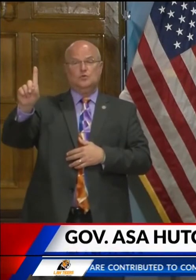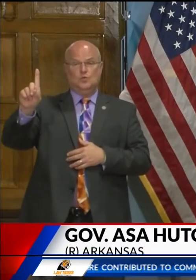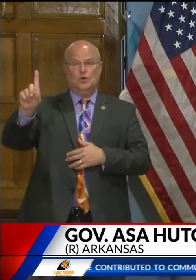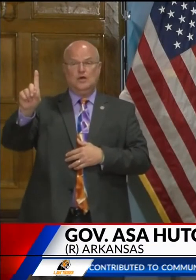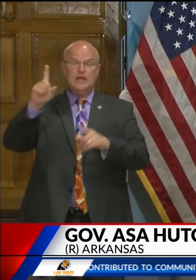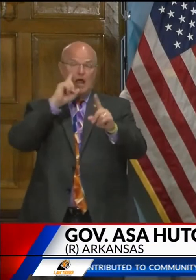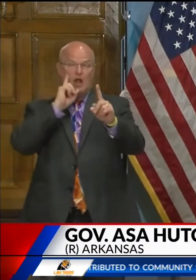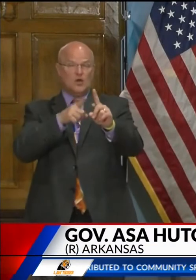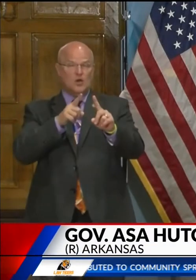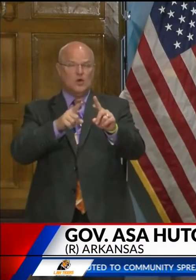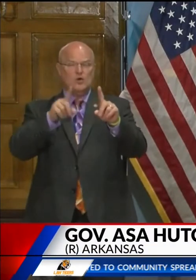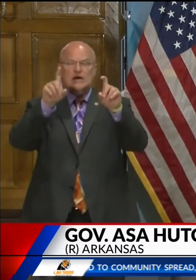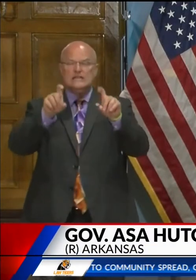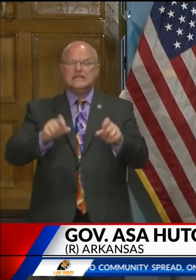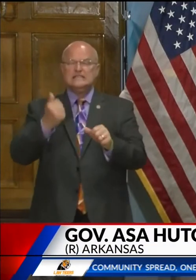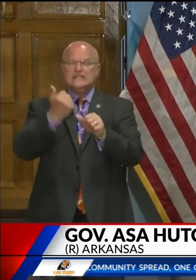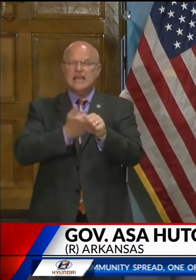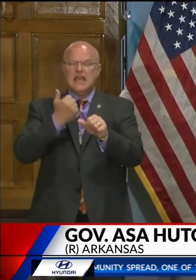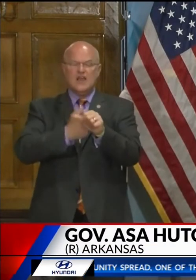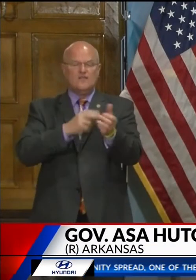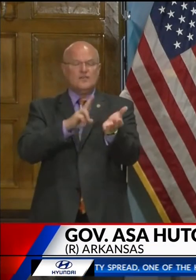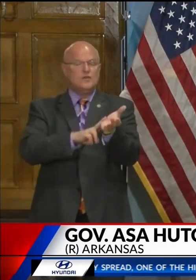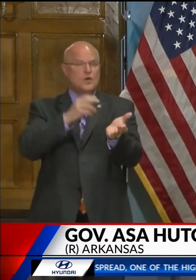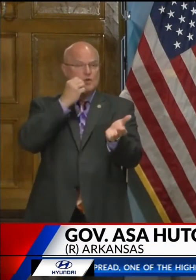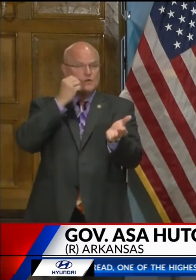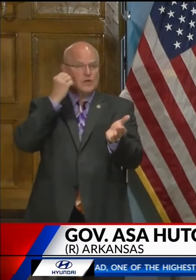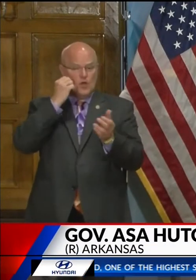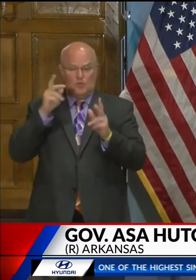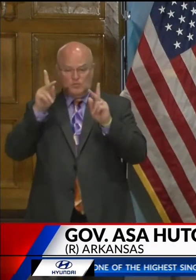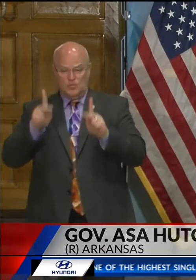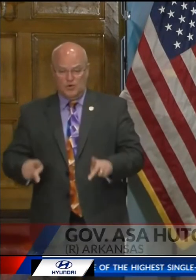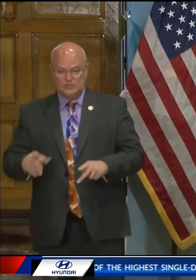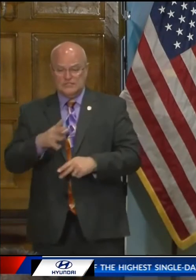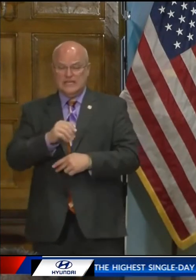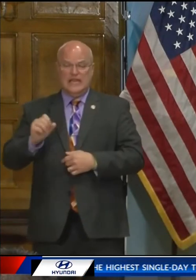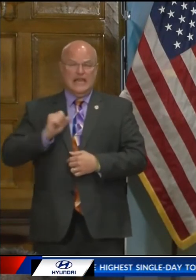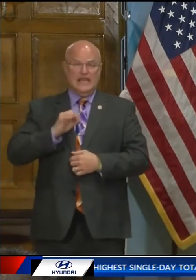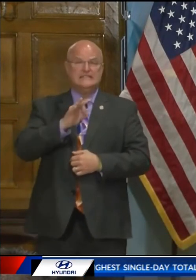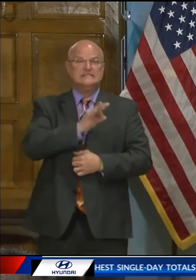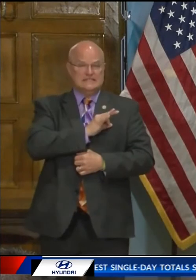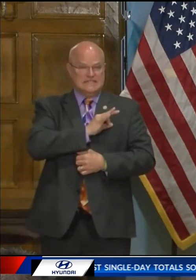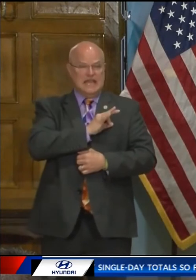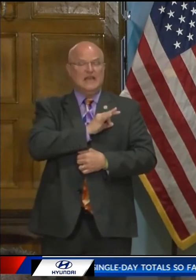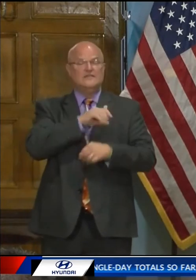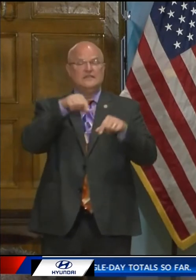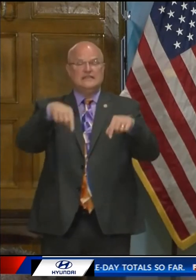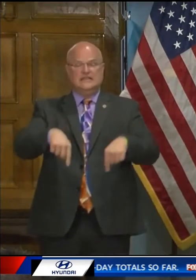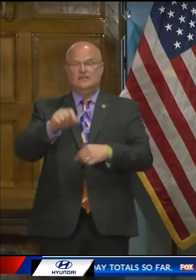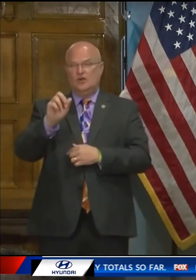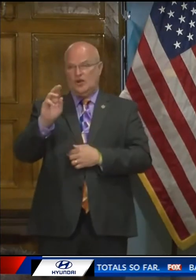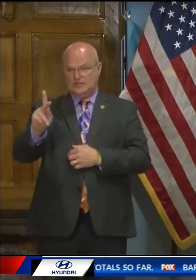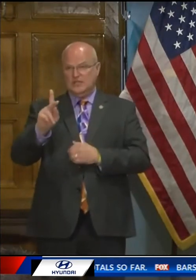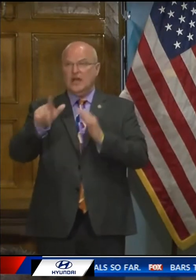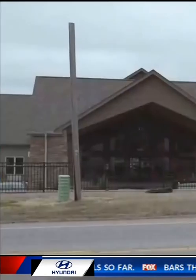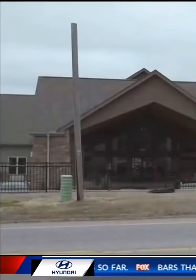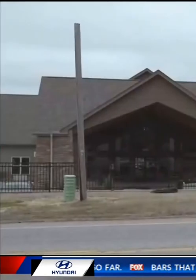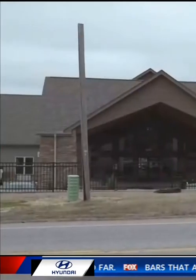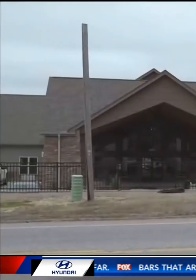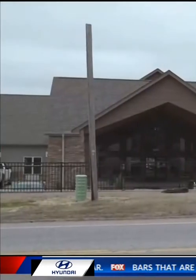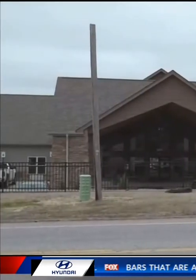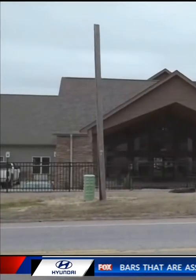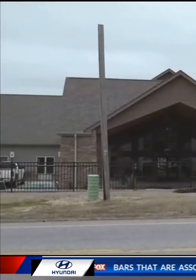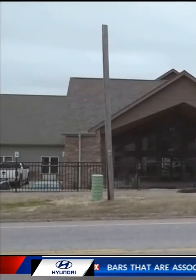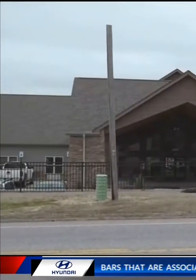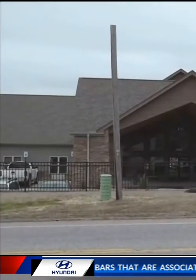goal is to test every nursing home resident and staff person in a nursing home facility in Arkansas. Governor Asa